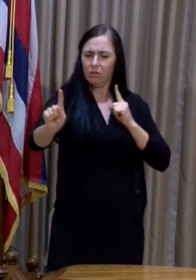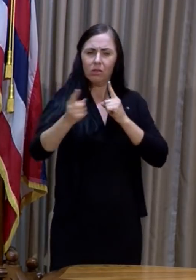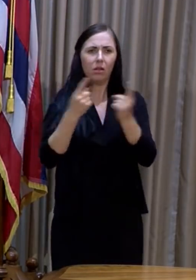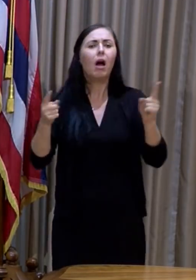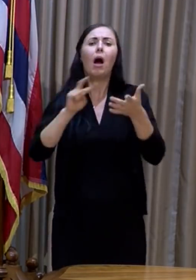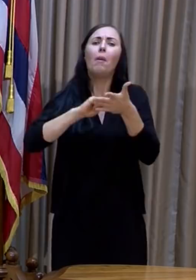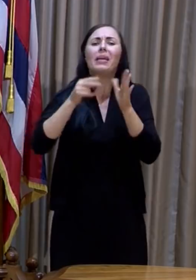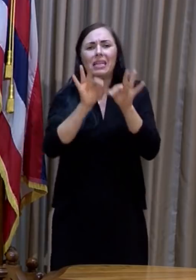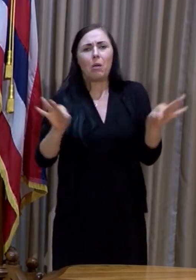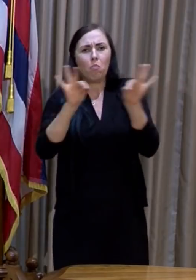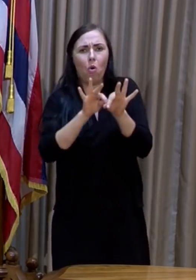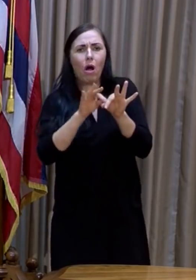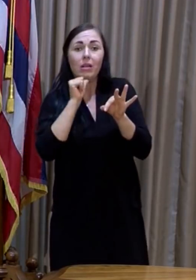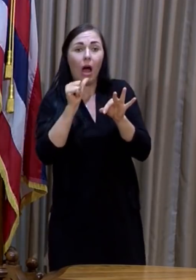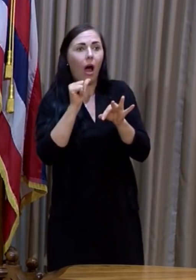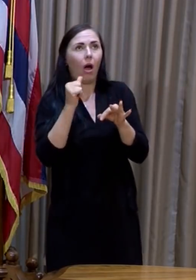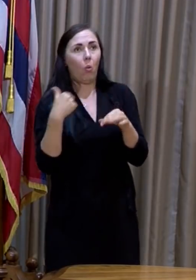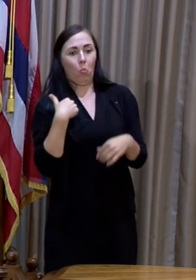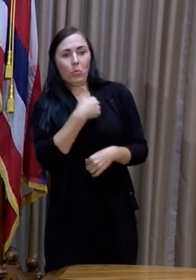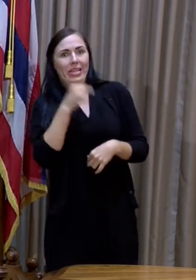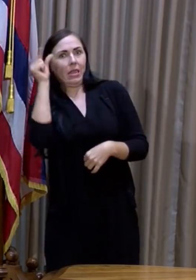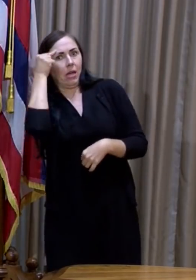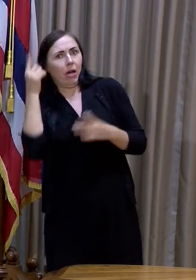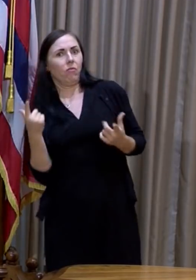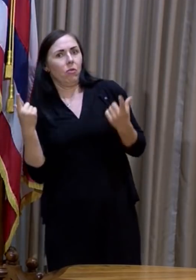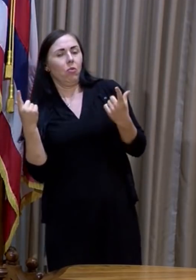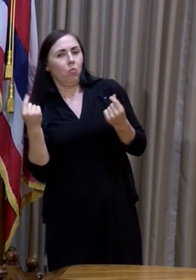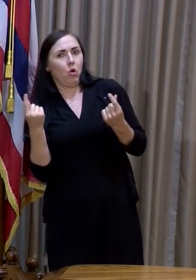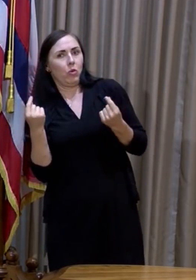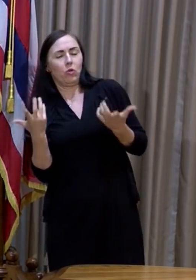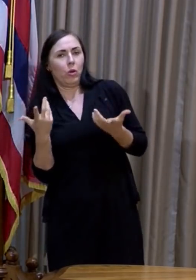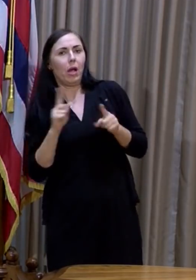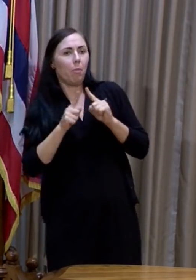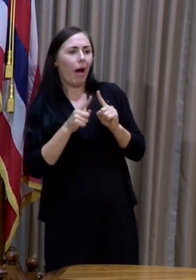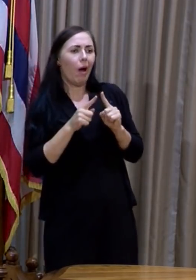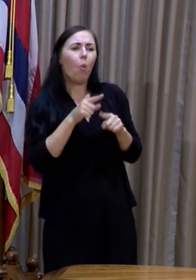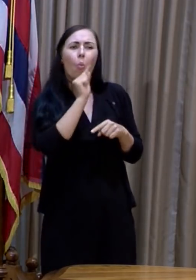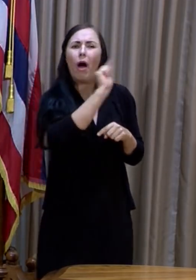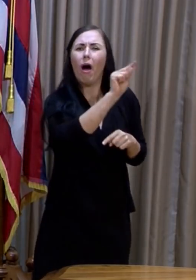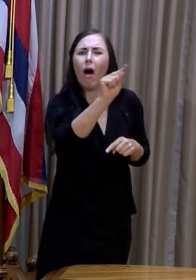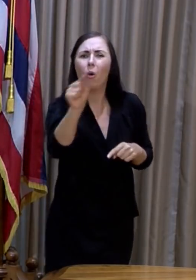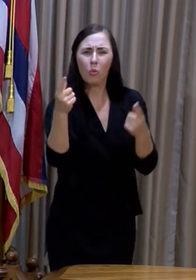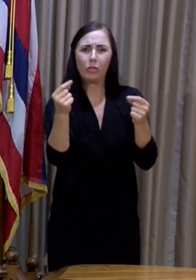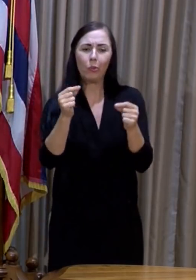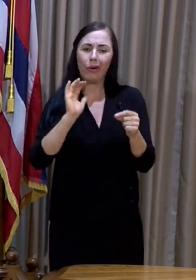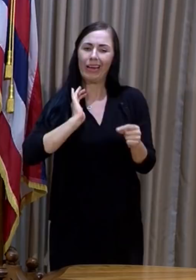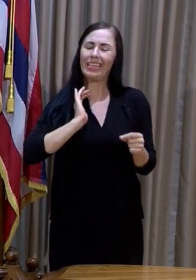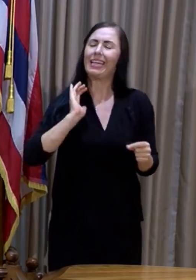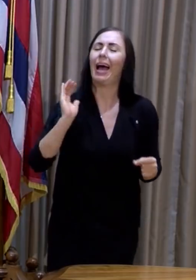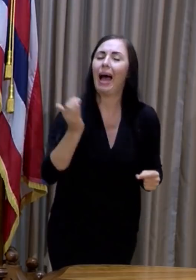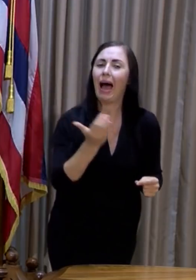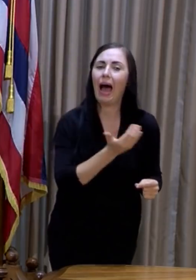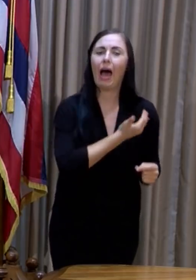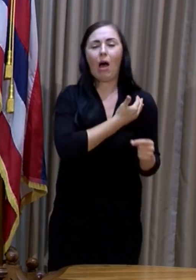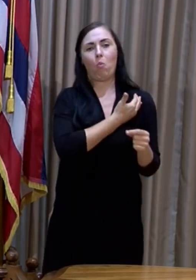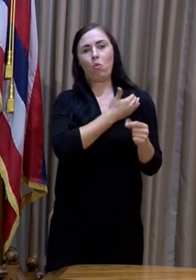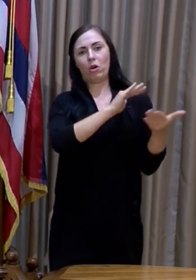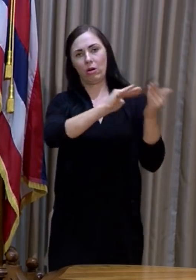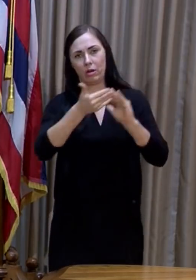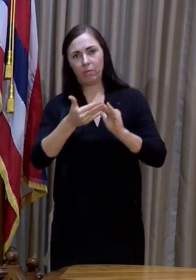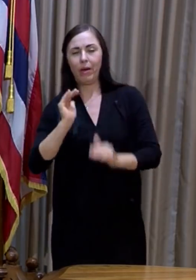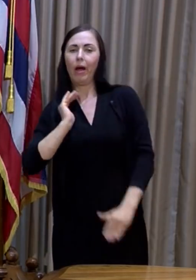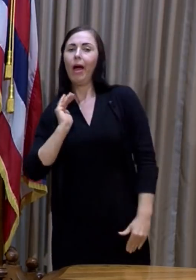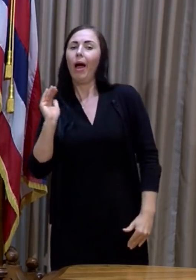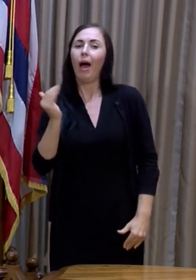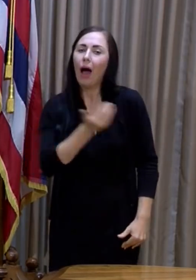What are we doing to keep the hospitals from being overrun? Because it's our community, it's our hospitals, and it's up to us, and we can